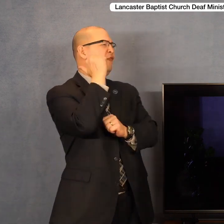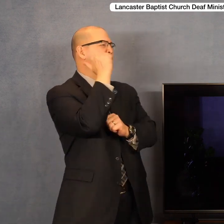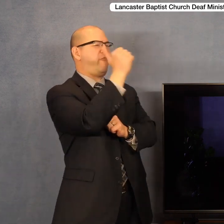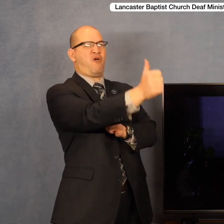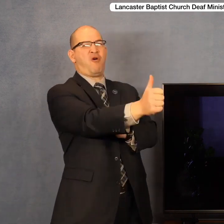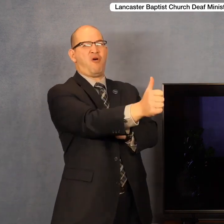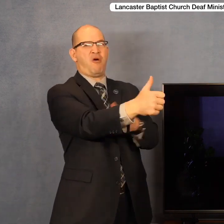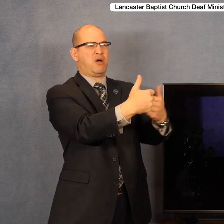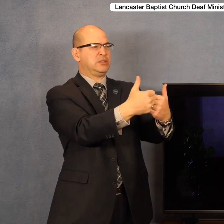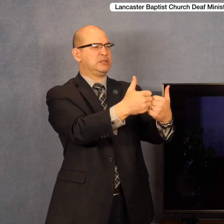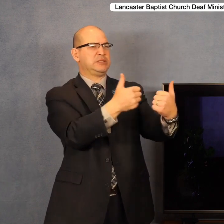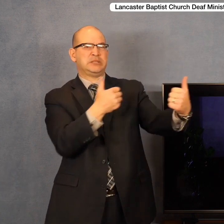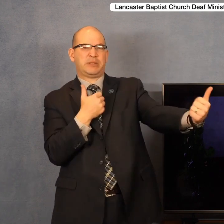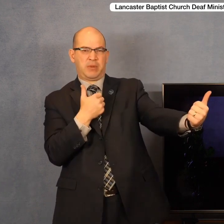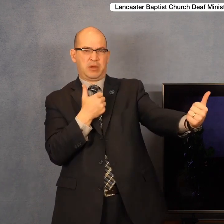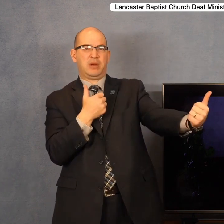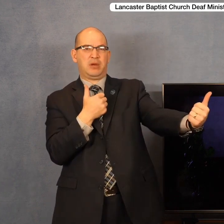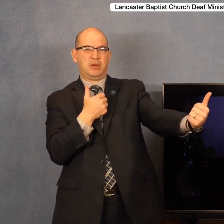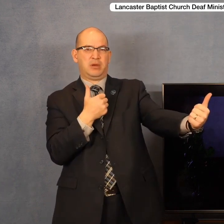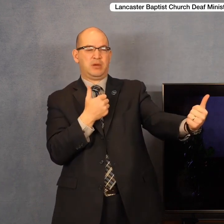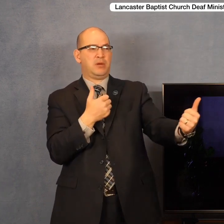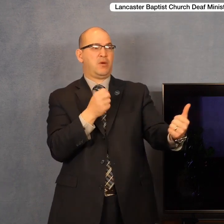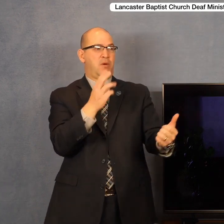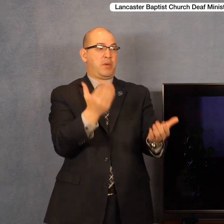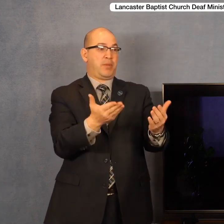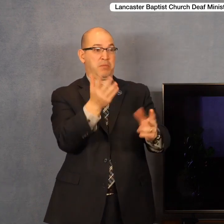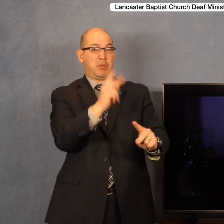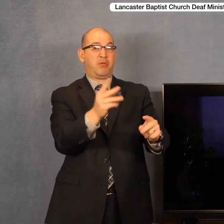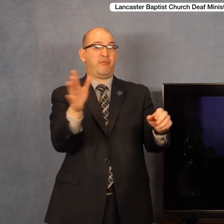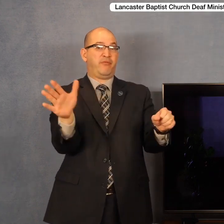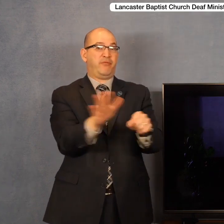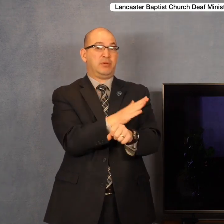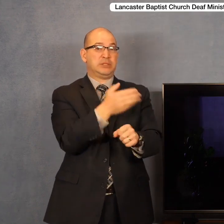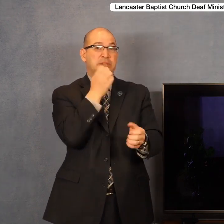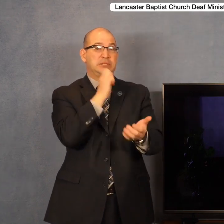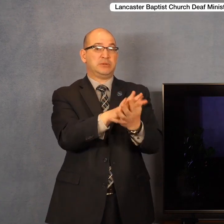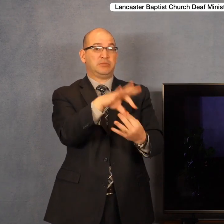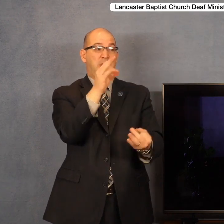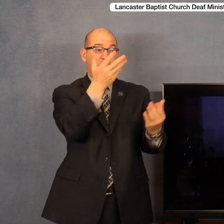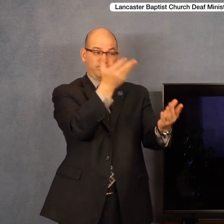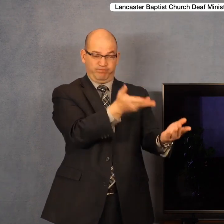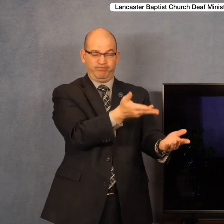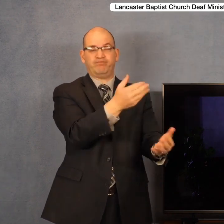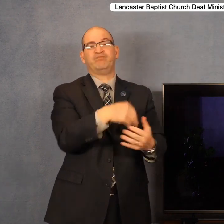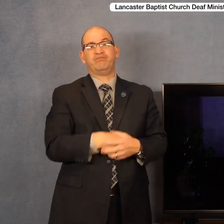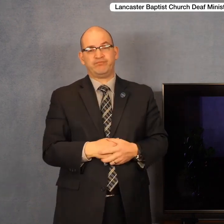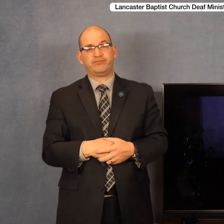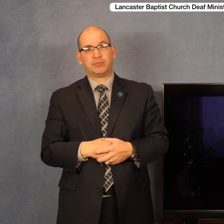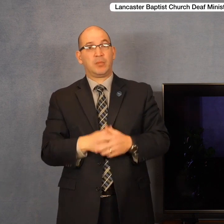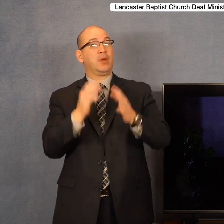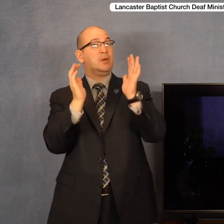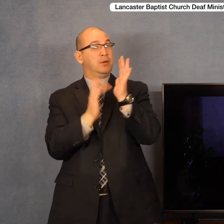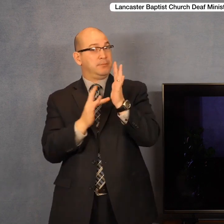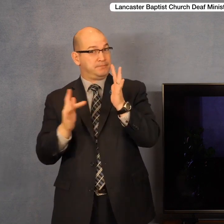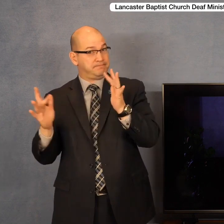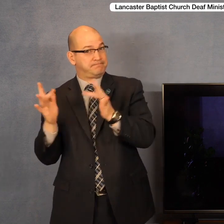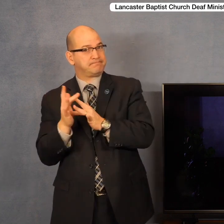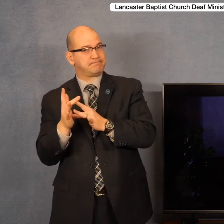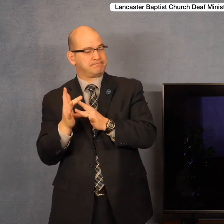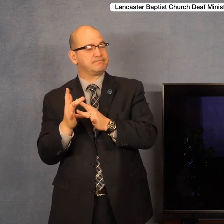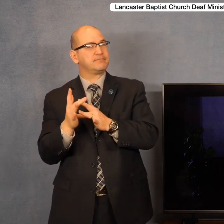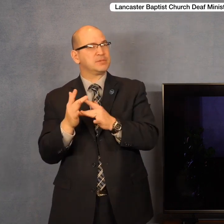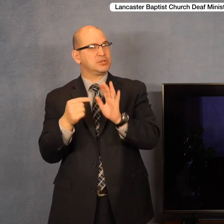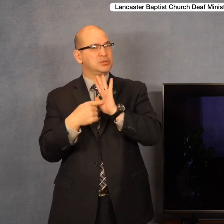and were dedicated even to Satan himself. Here we see that the Lord Jesus Christ has power